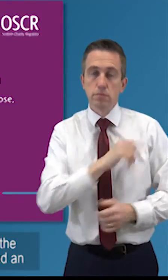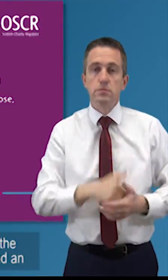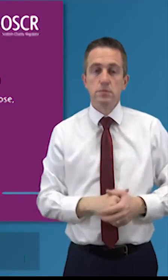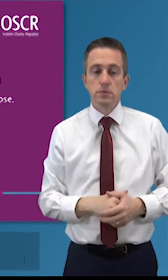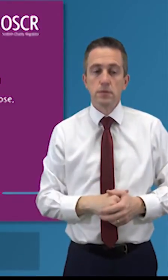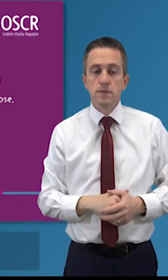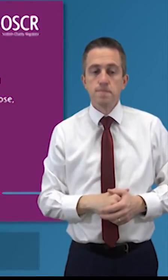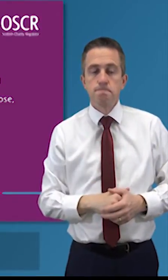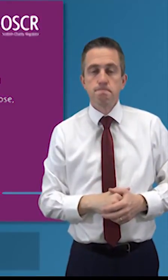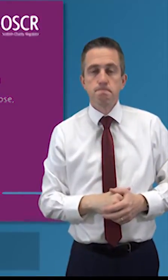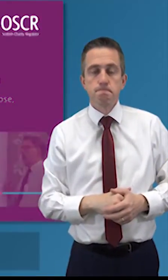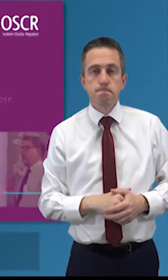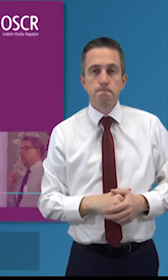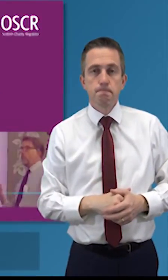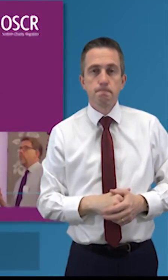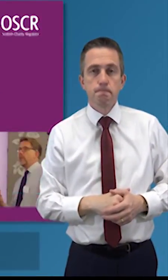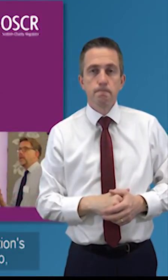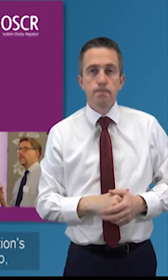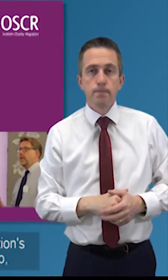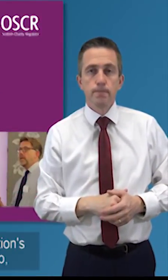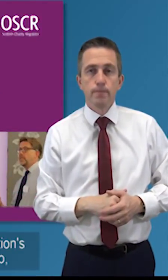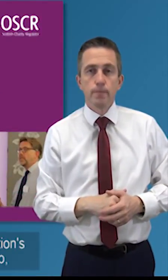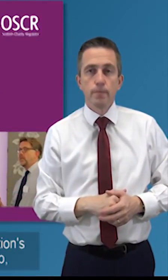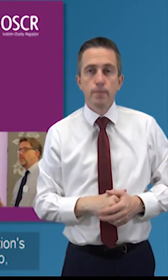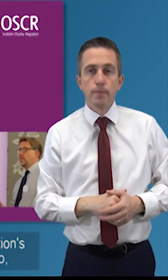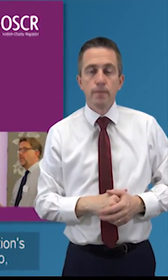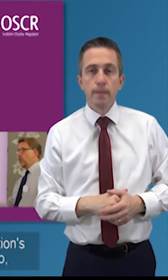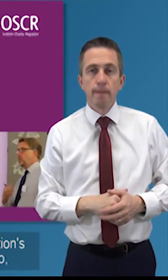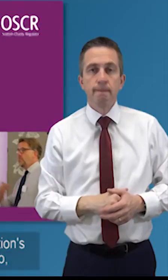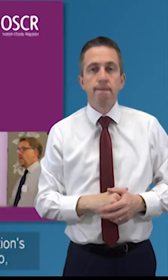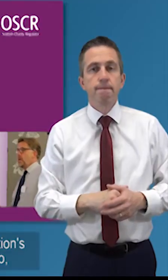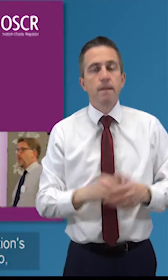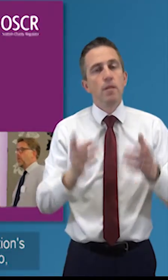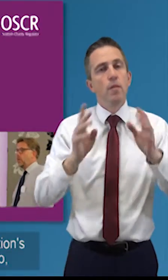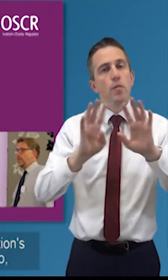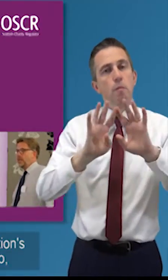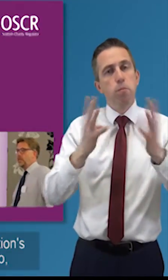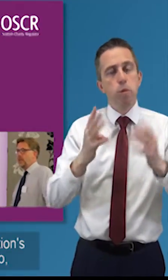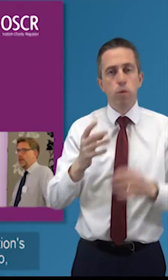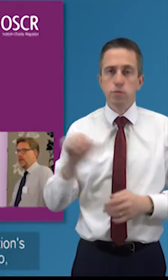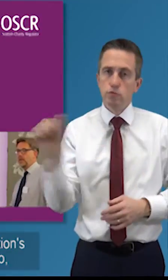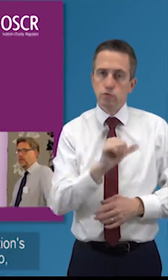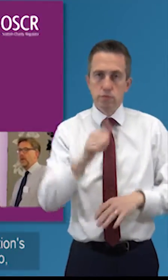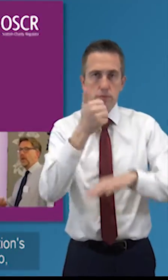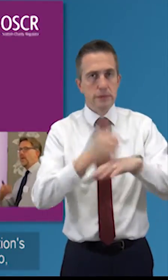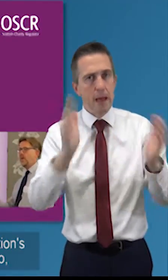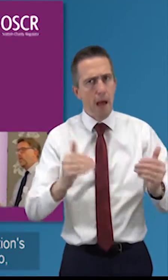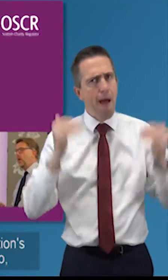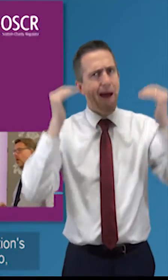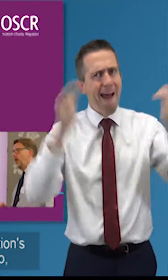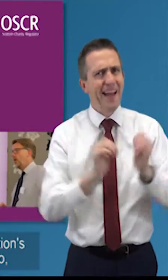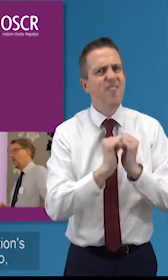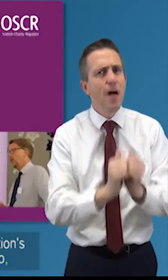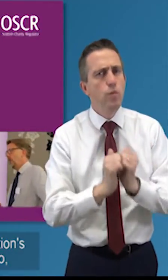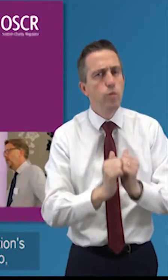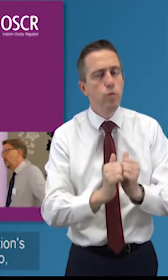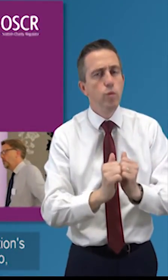how to lead an organization one of the things is you've got to be the organization's values if you